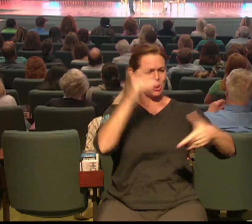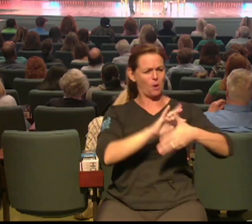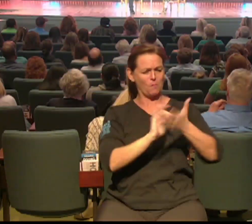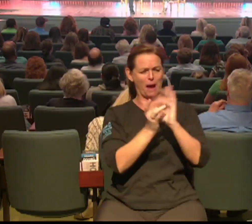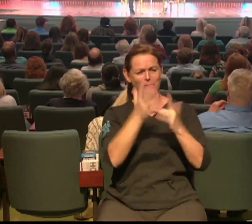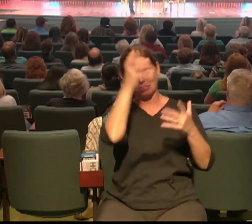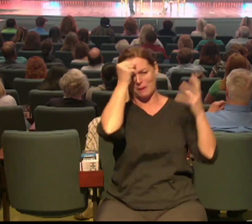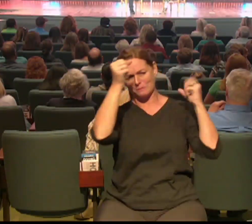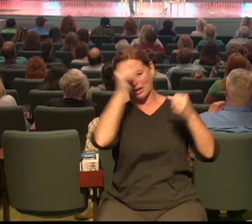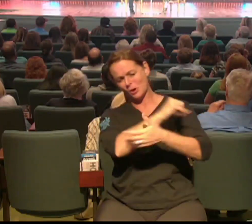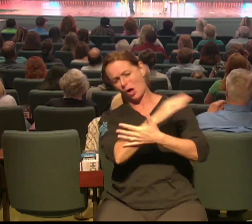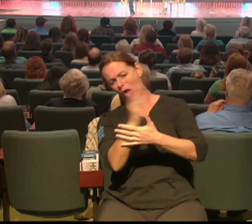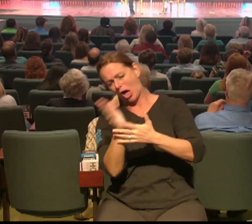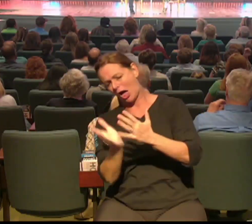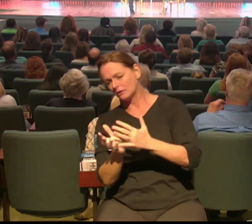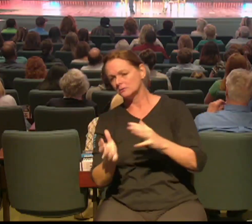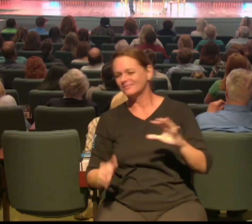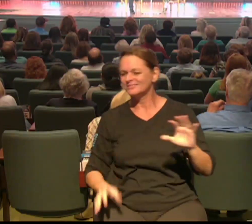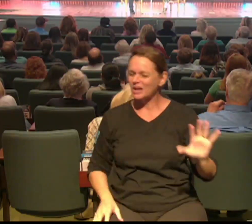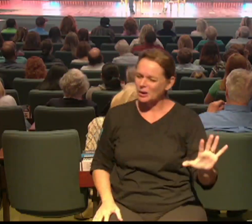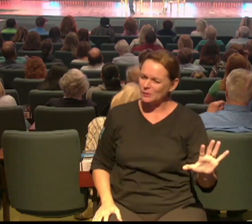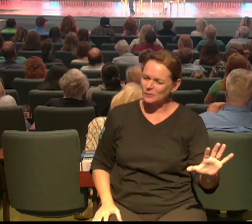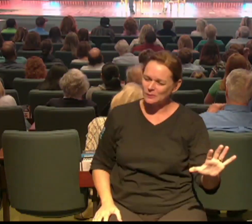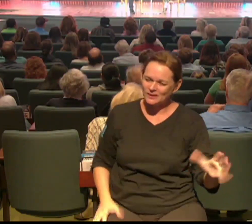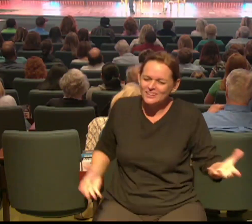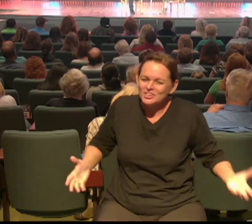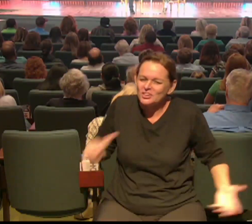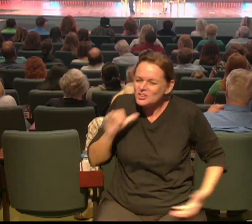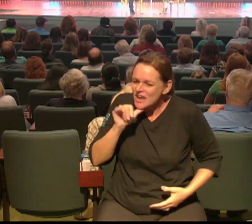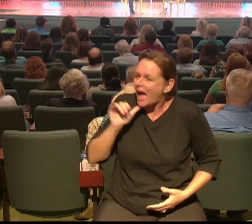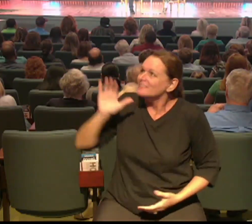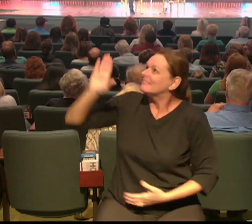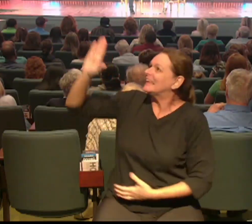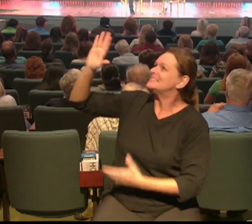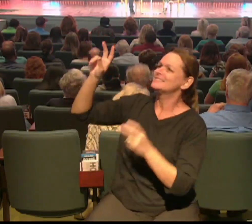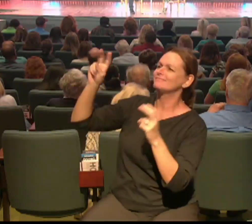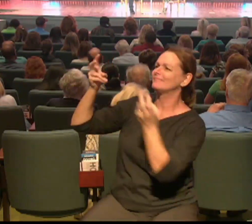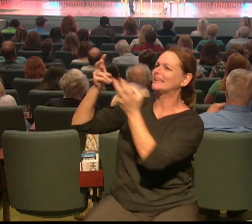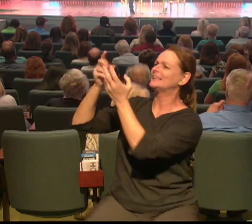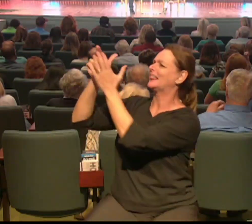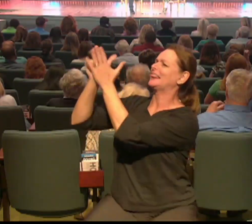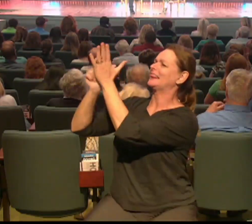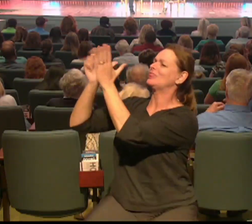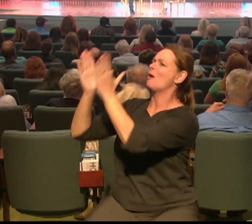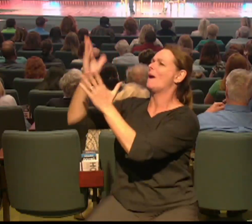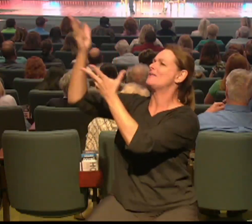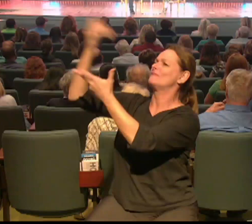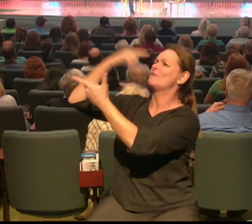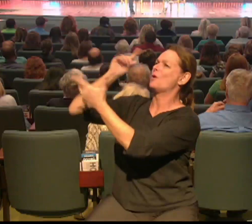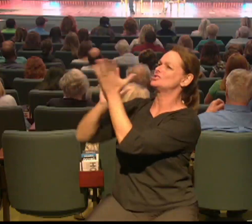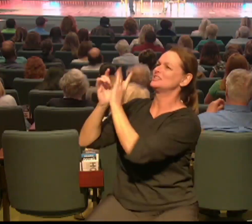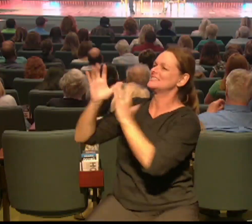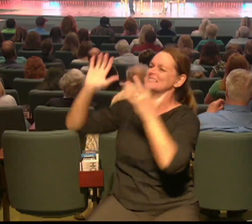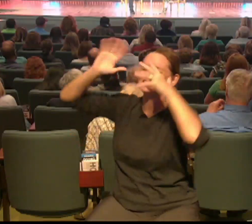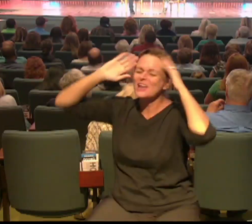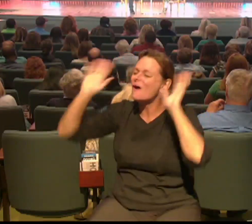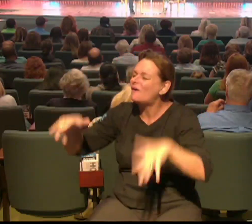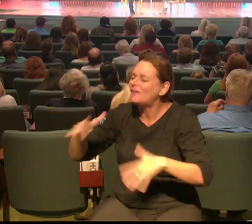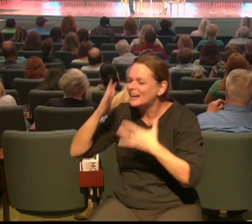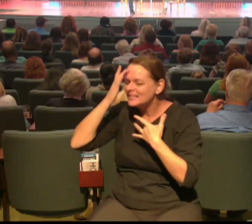be my attorneys nothing to prove lots to share witness just shares what they know what they've seen what they've experienced right and so